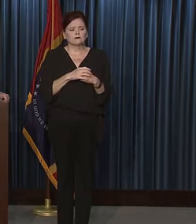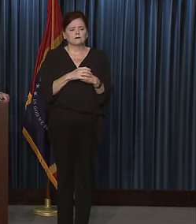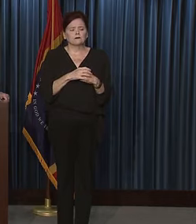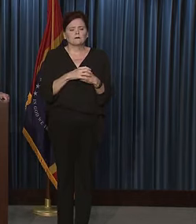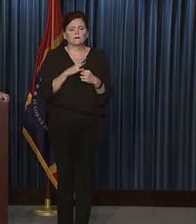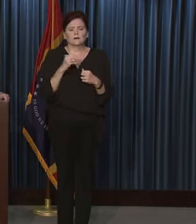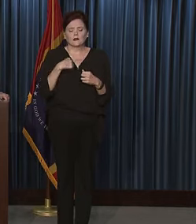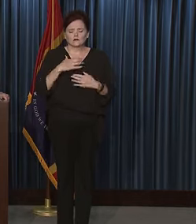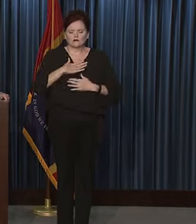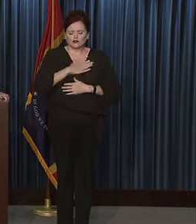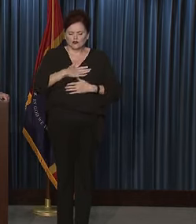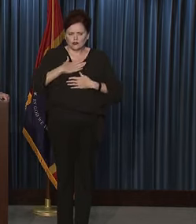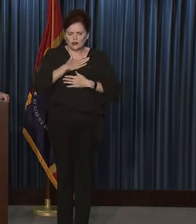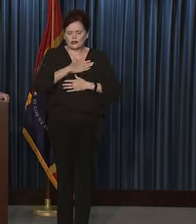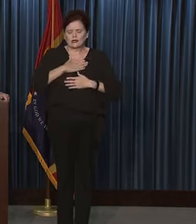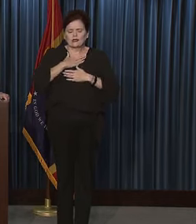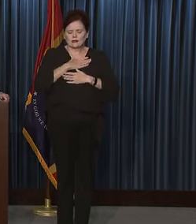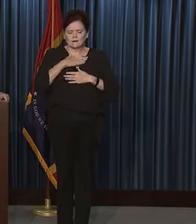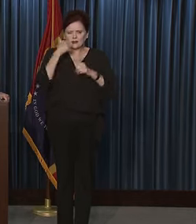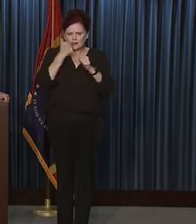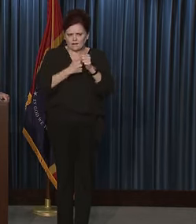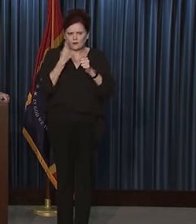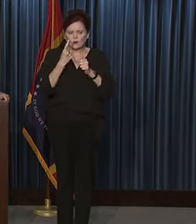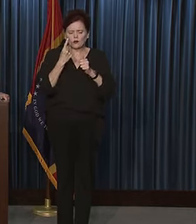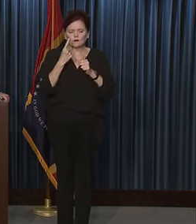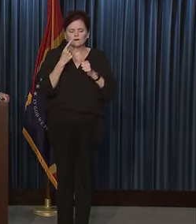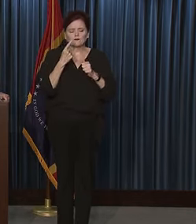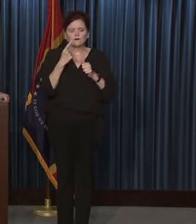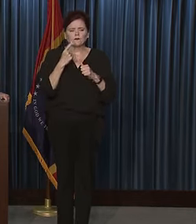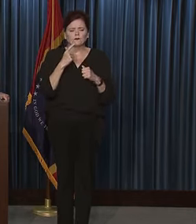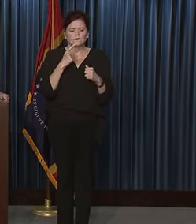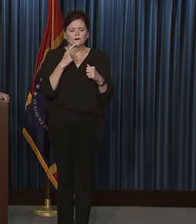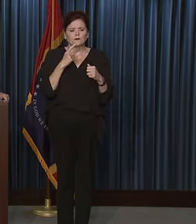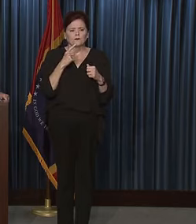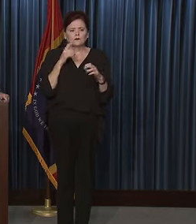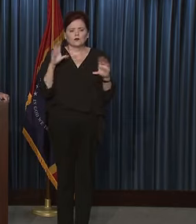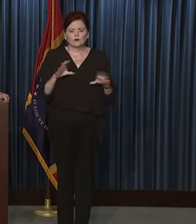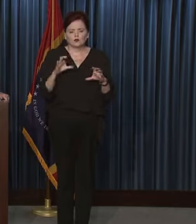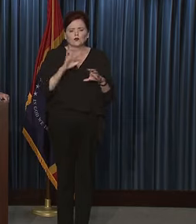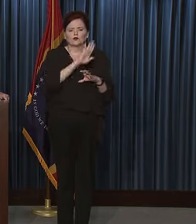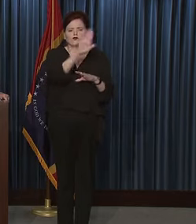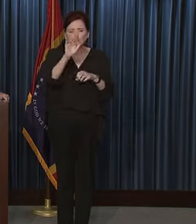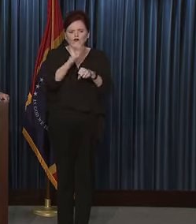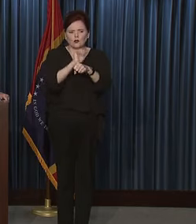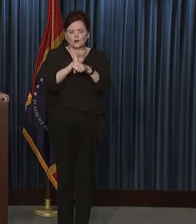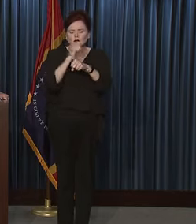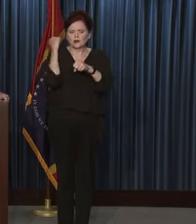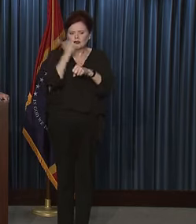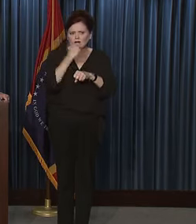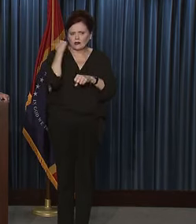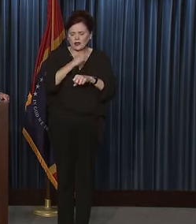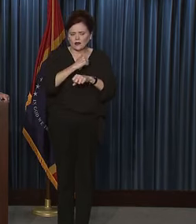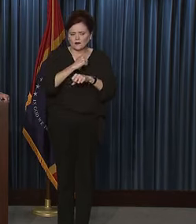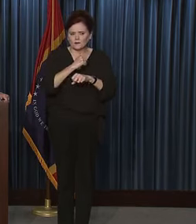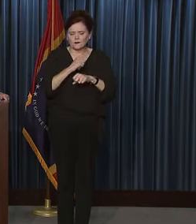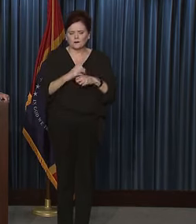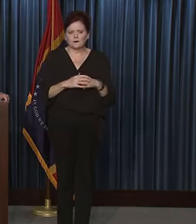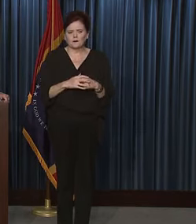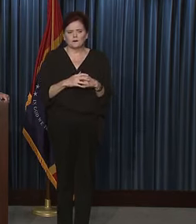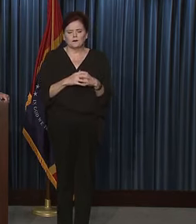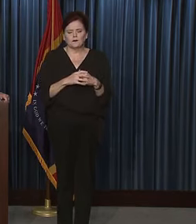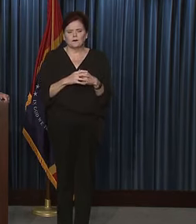appreciate everyone that is doing those jobs on a day-to-day basis. And